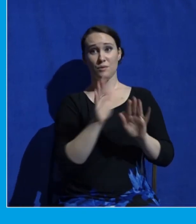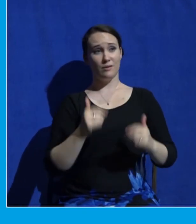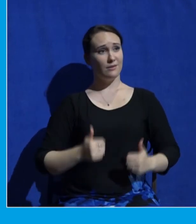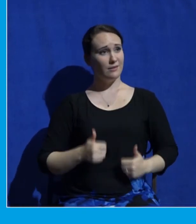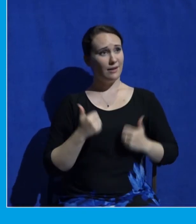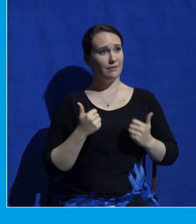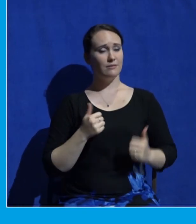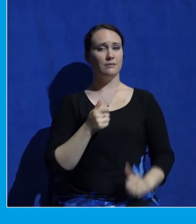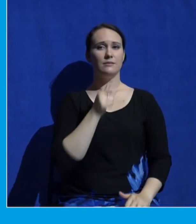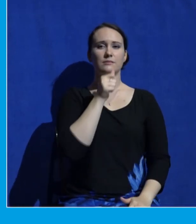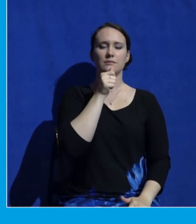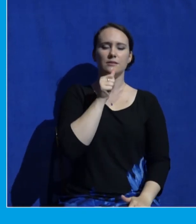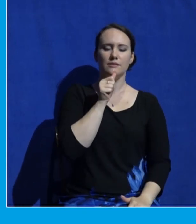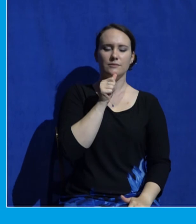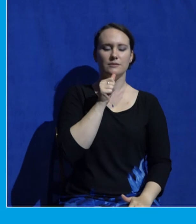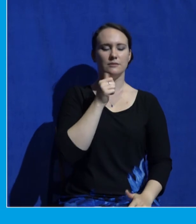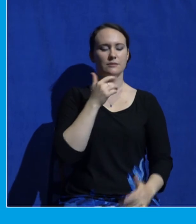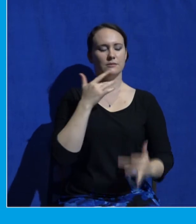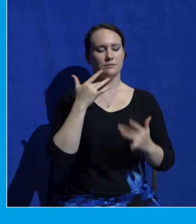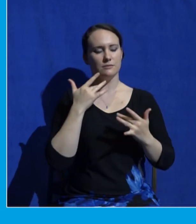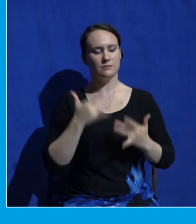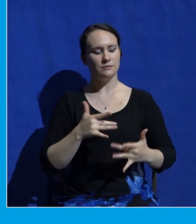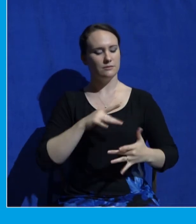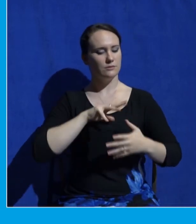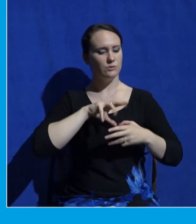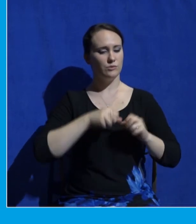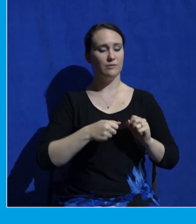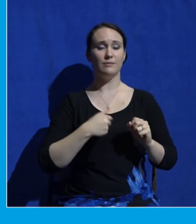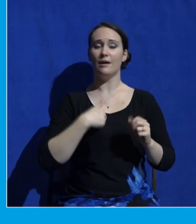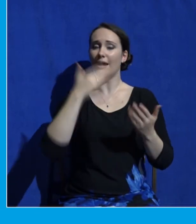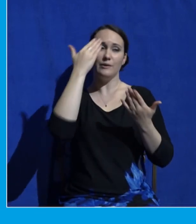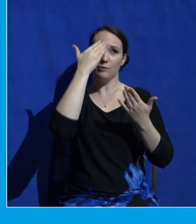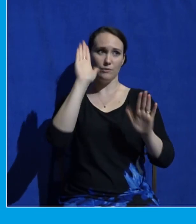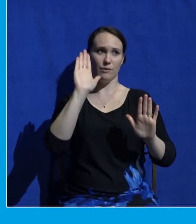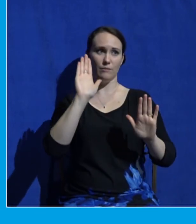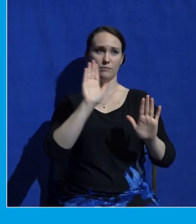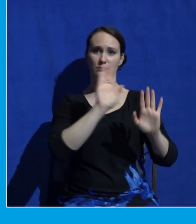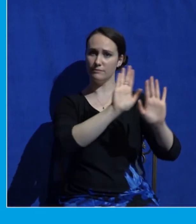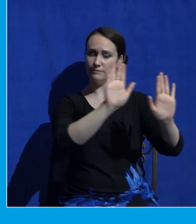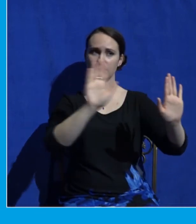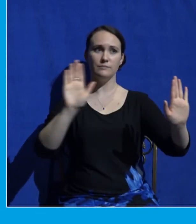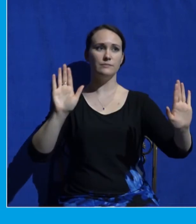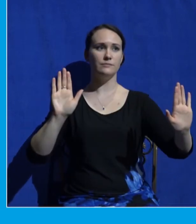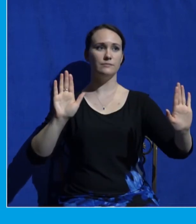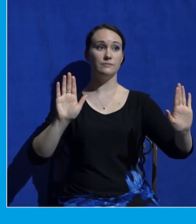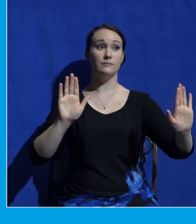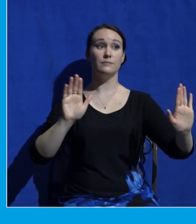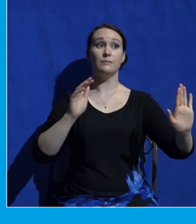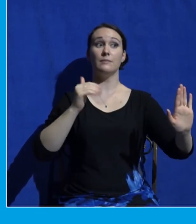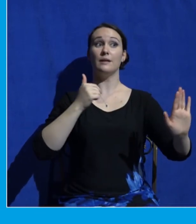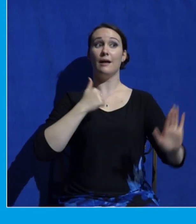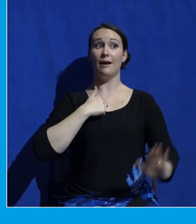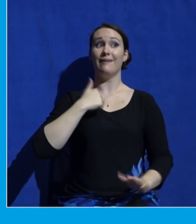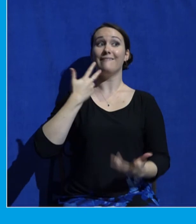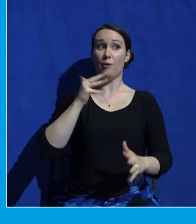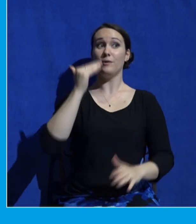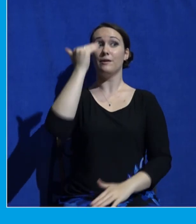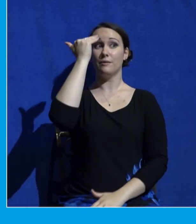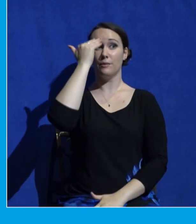grief you're bearing or what trials you are enduring, but I do know this. You have an